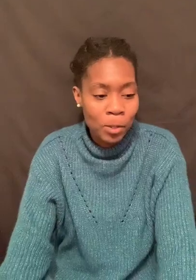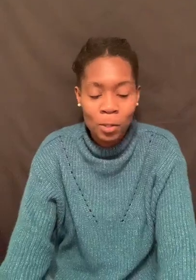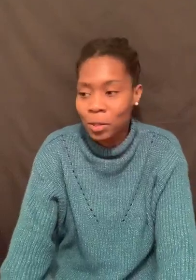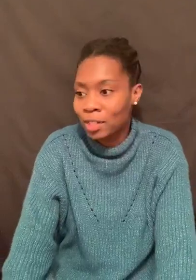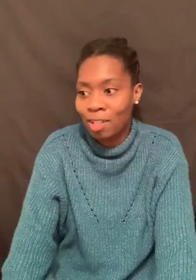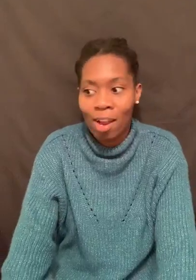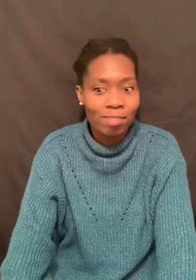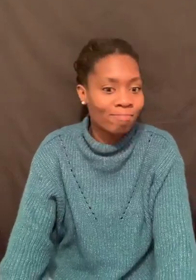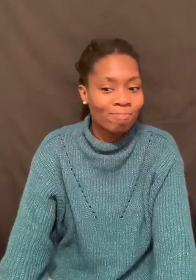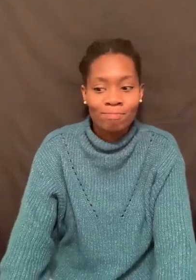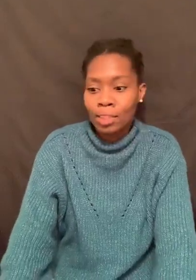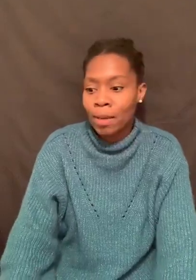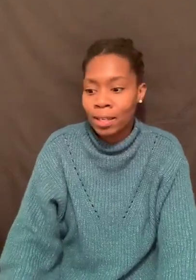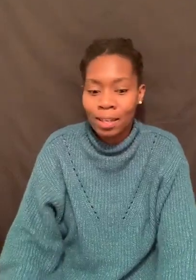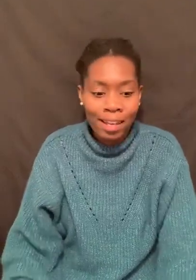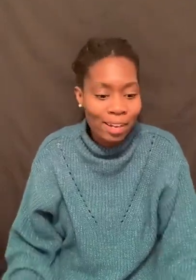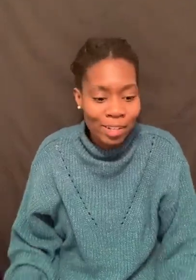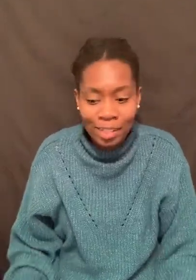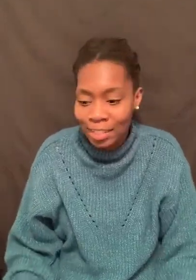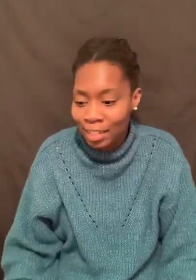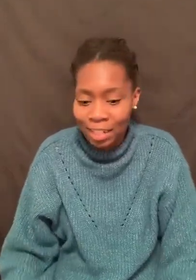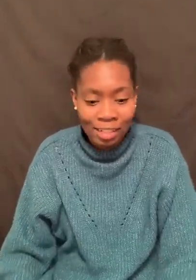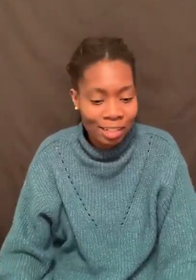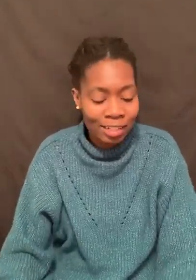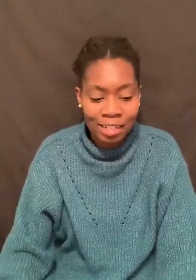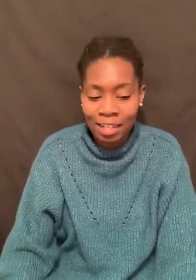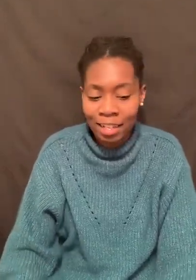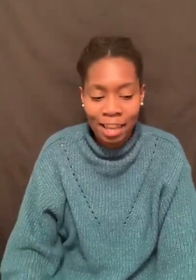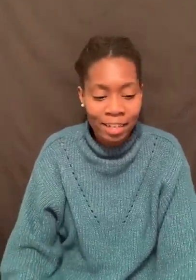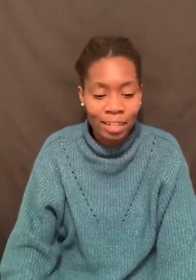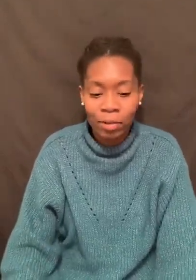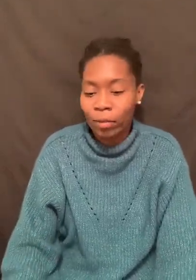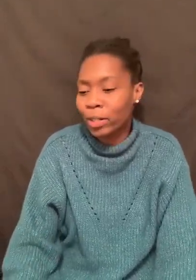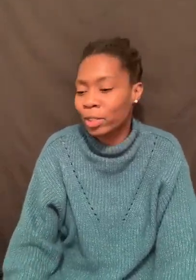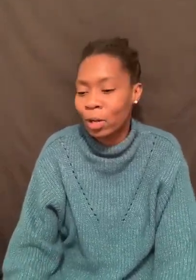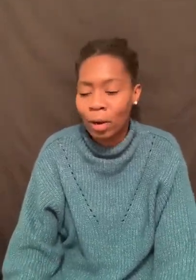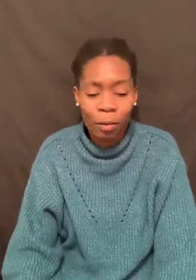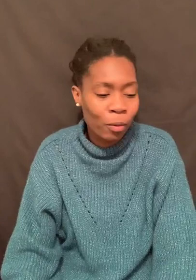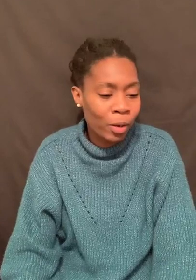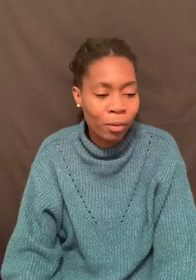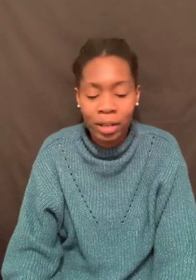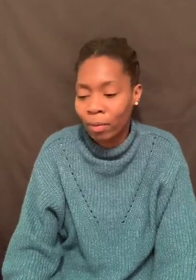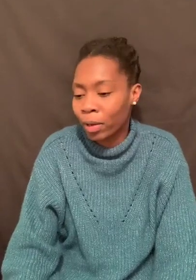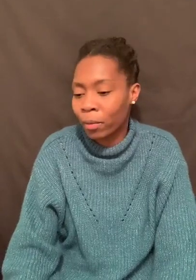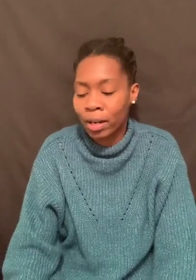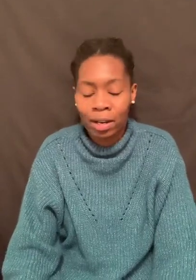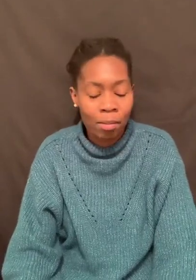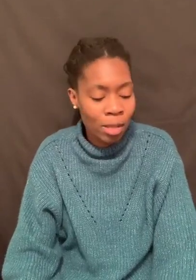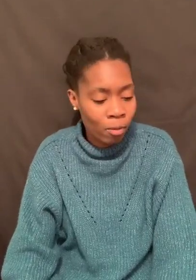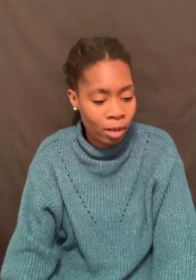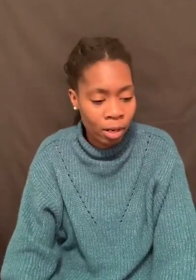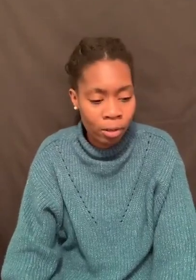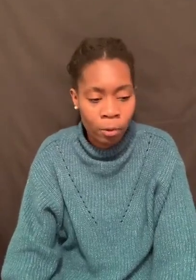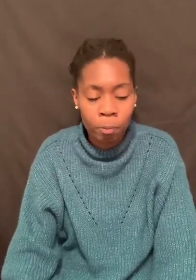You know, you just start speculating. You're just listening, trying to see, engage. where to go? Like, where can I be? What can I do?